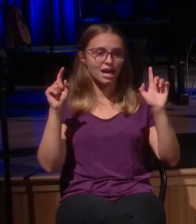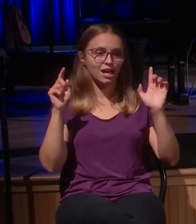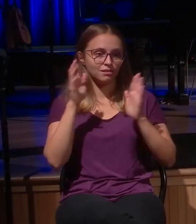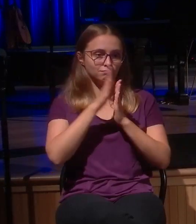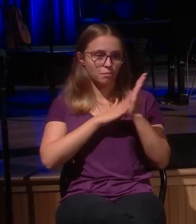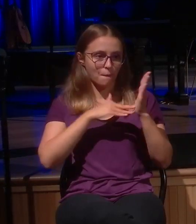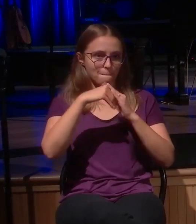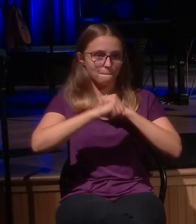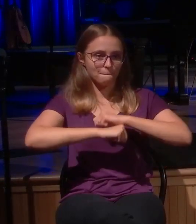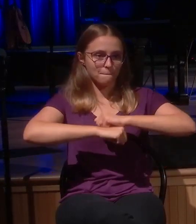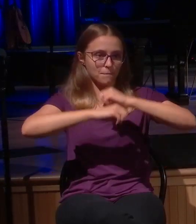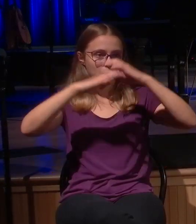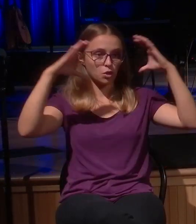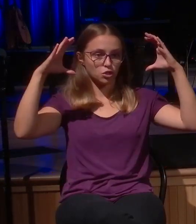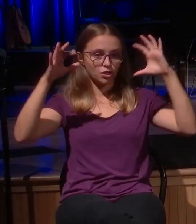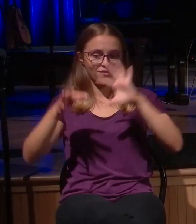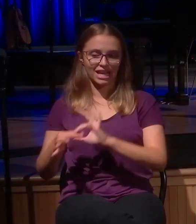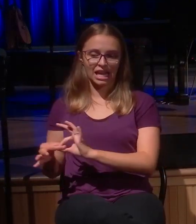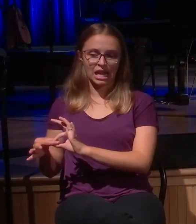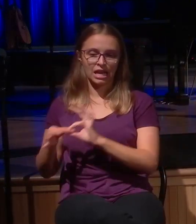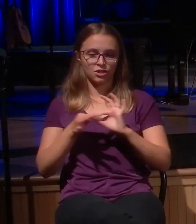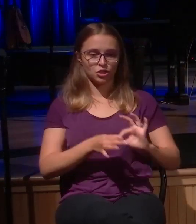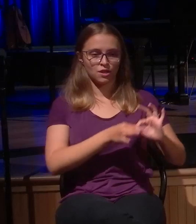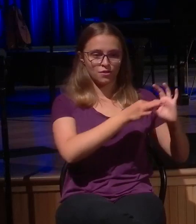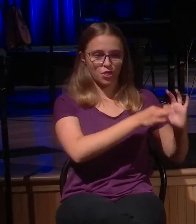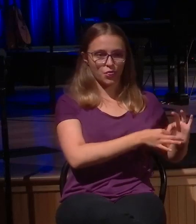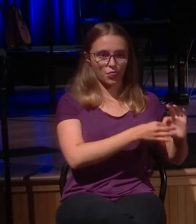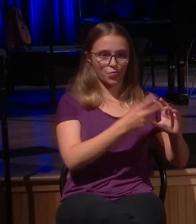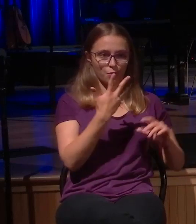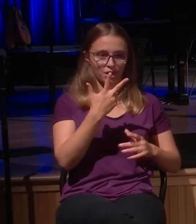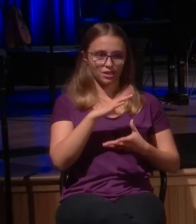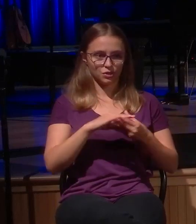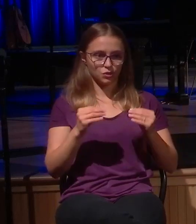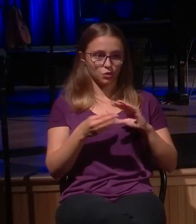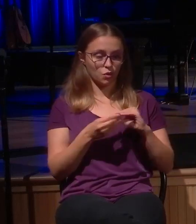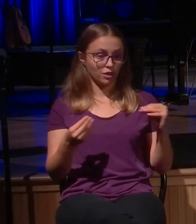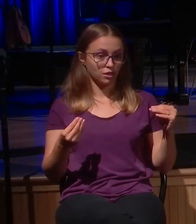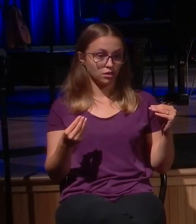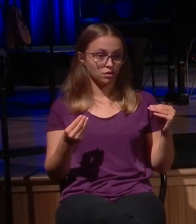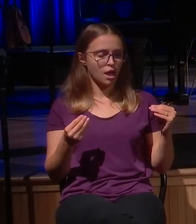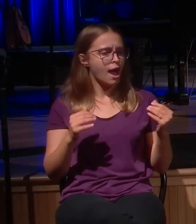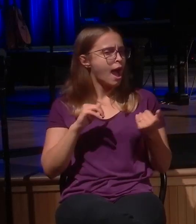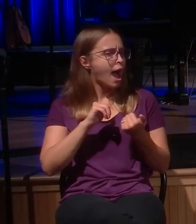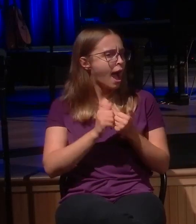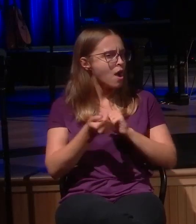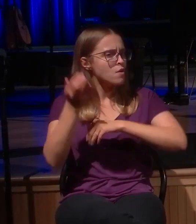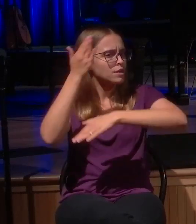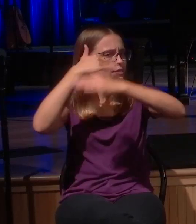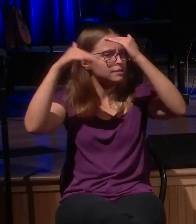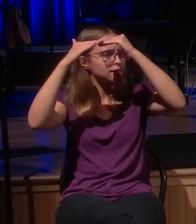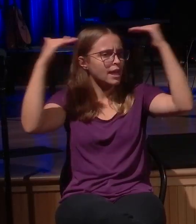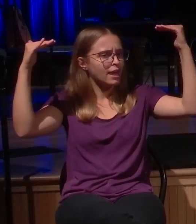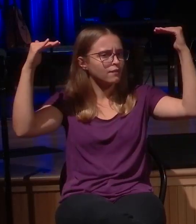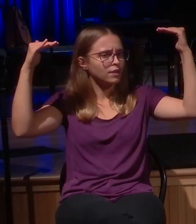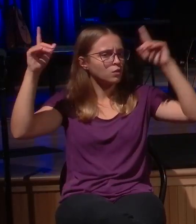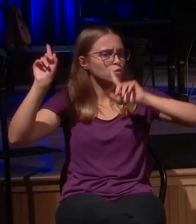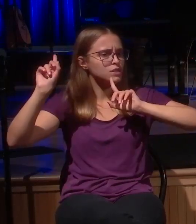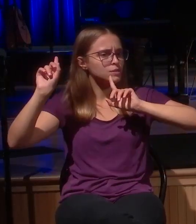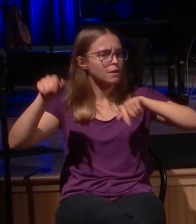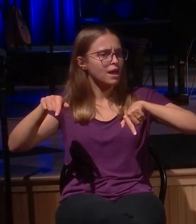The final portrait is the reaction of heaven. How does heaven respond? How does God respond when that which is